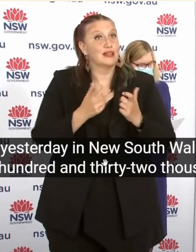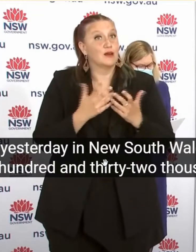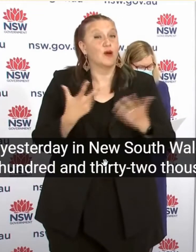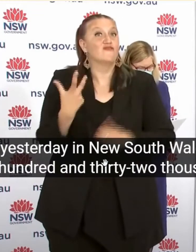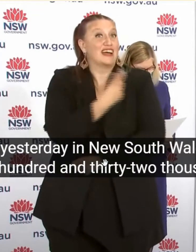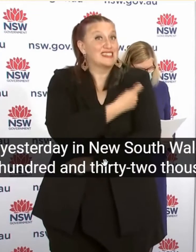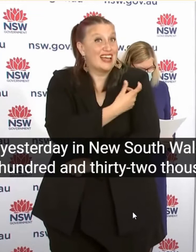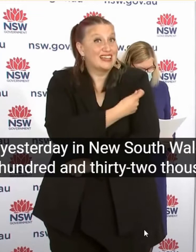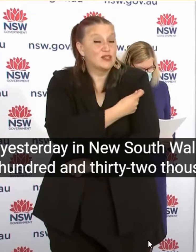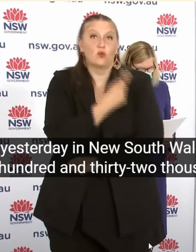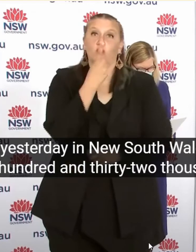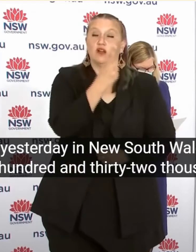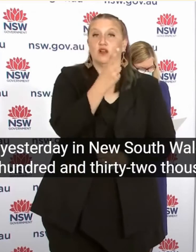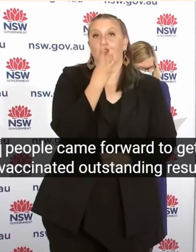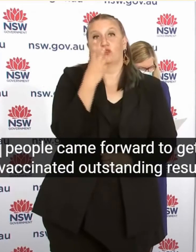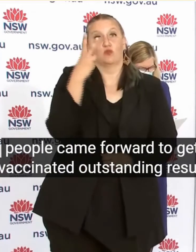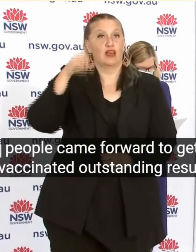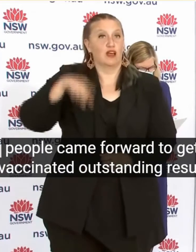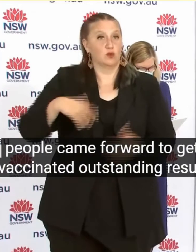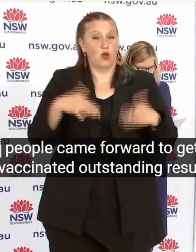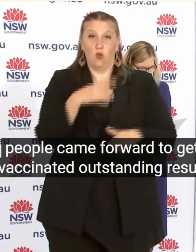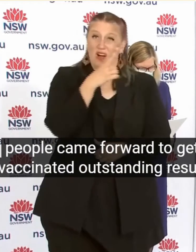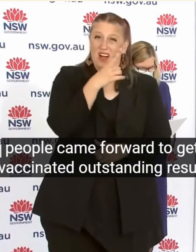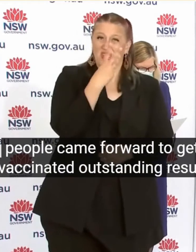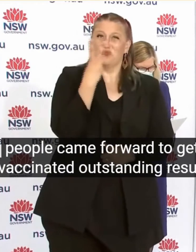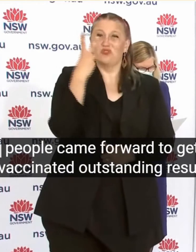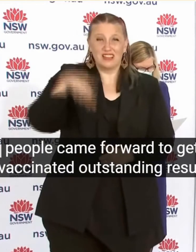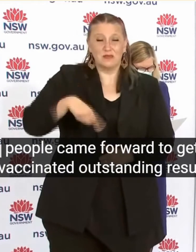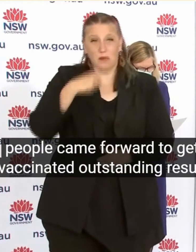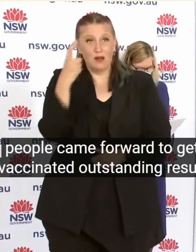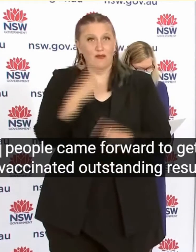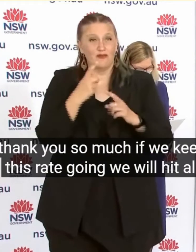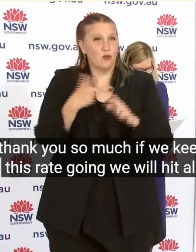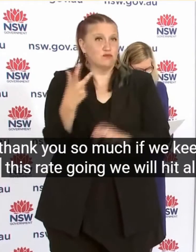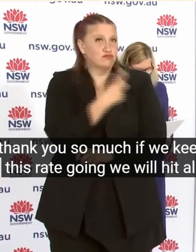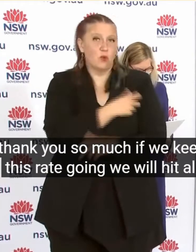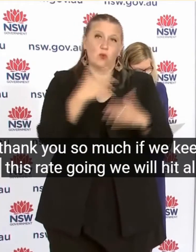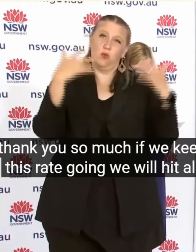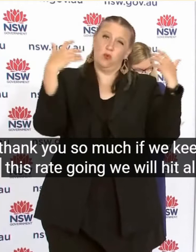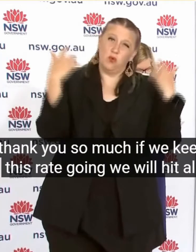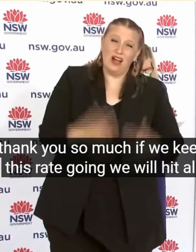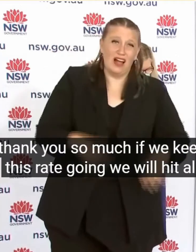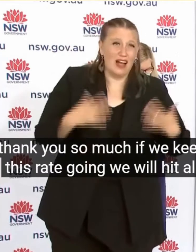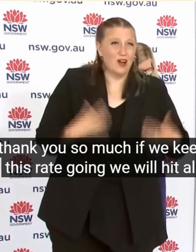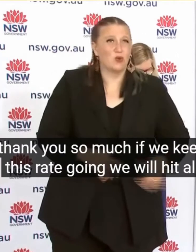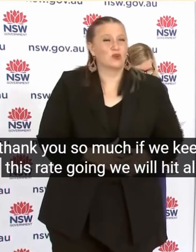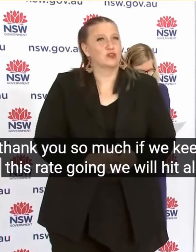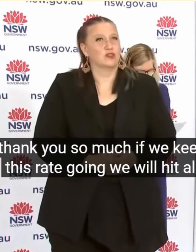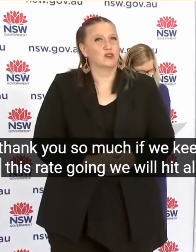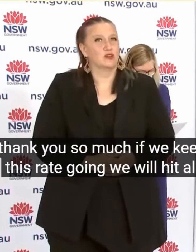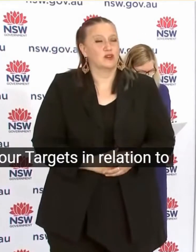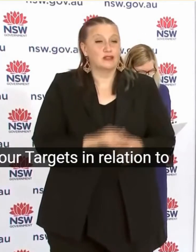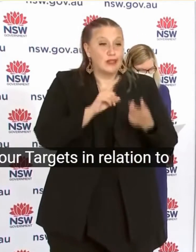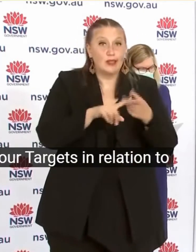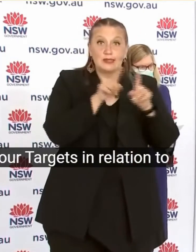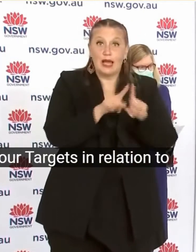vaccinated Outstanding result Thank you so much If we keep this rate going We will hit all our targets in relation